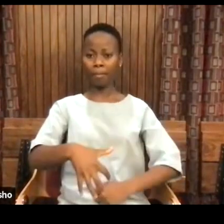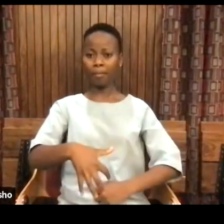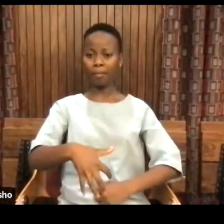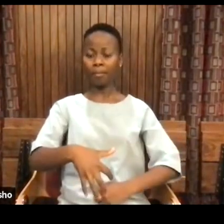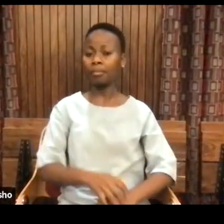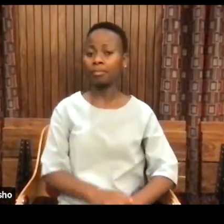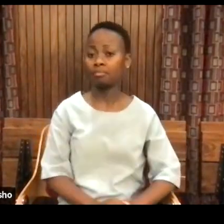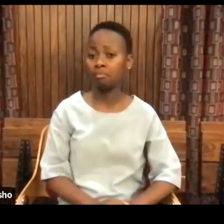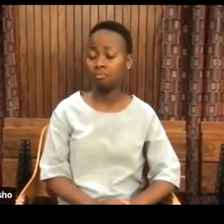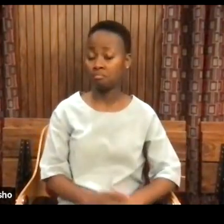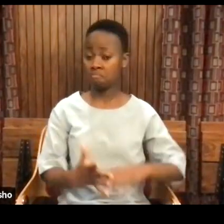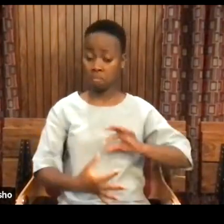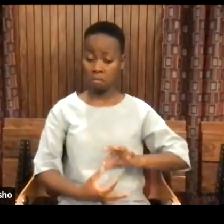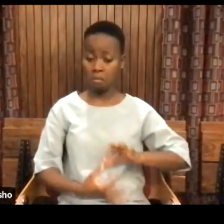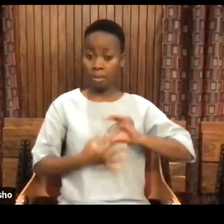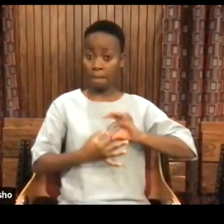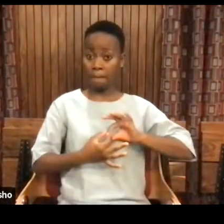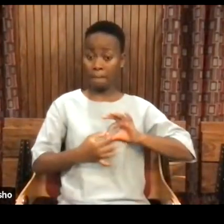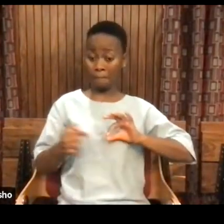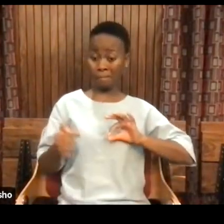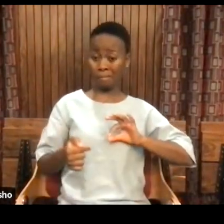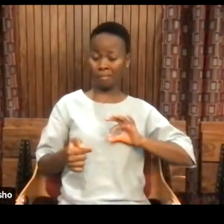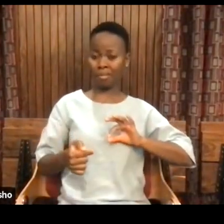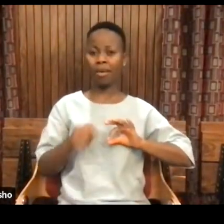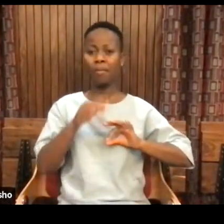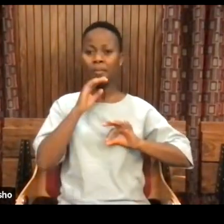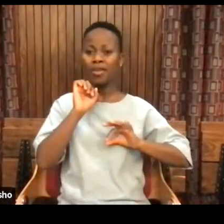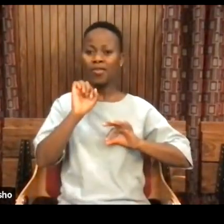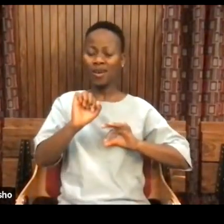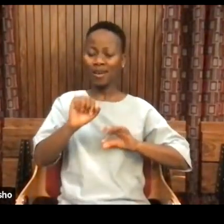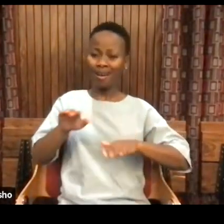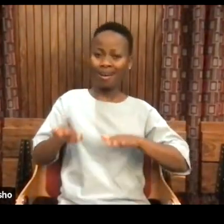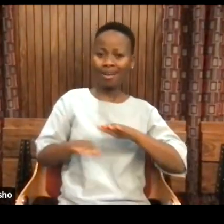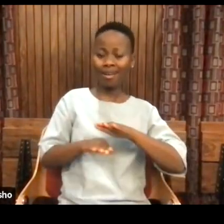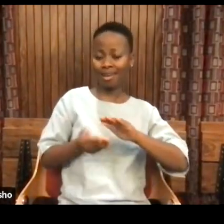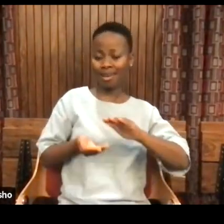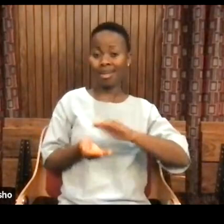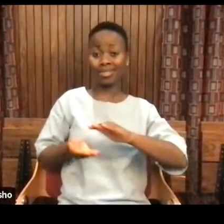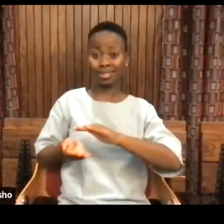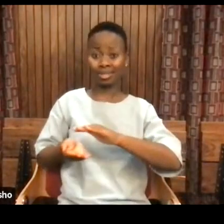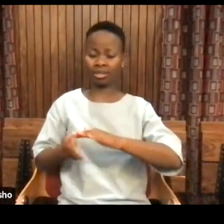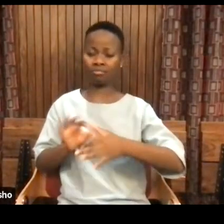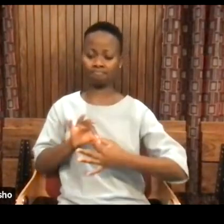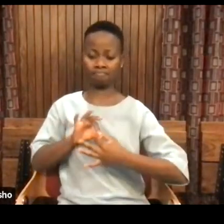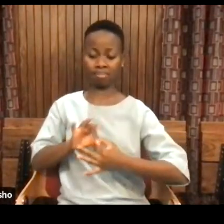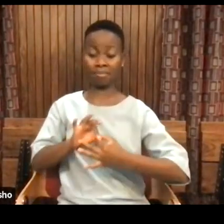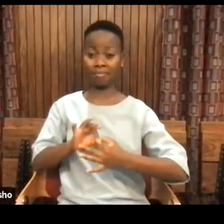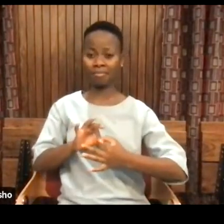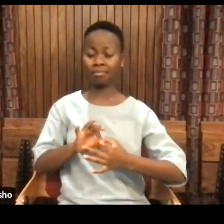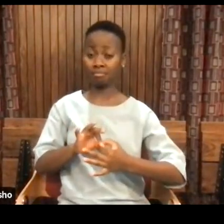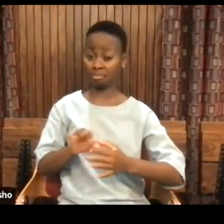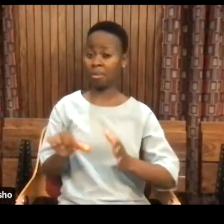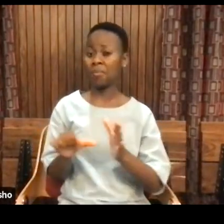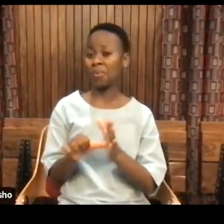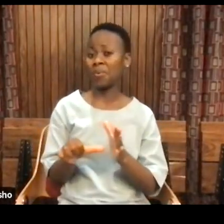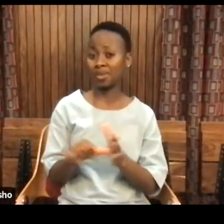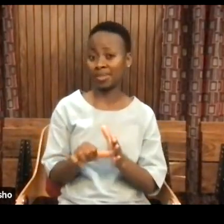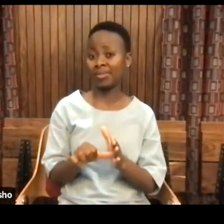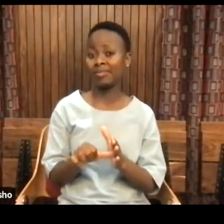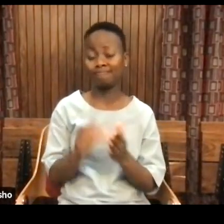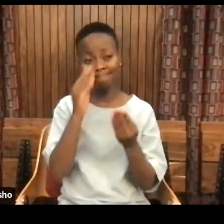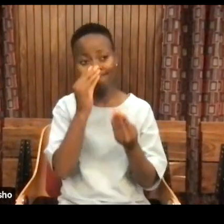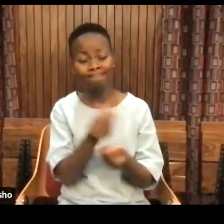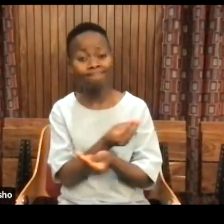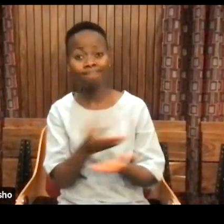That connection to ancestors is a very crucial element for us to think